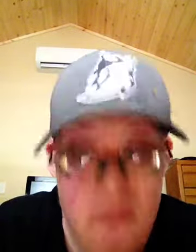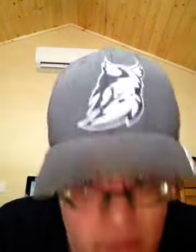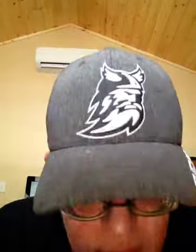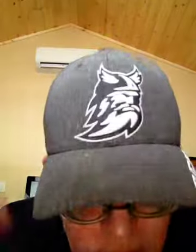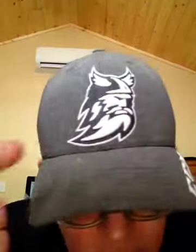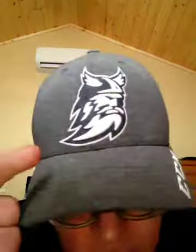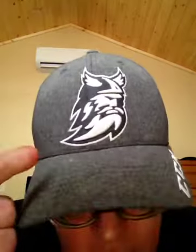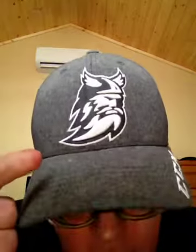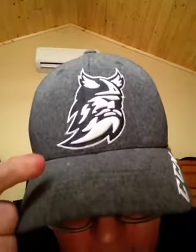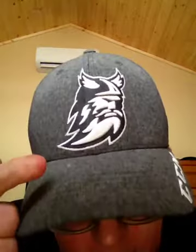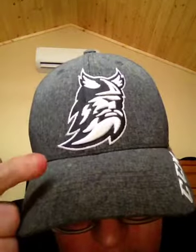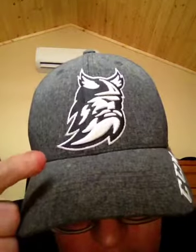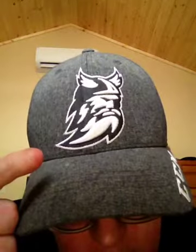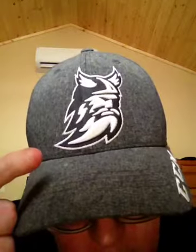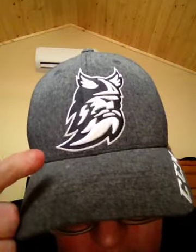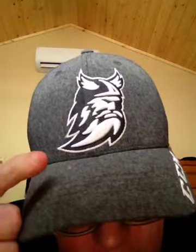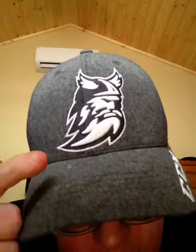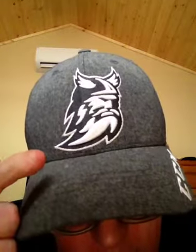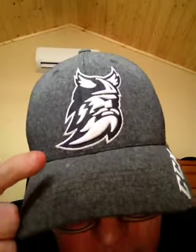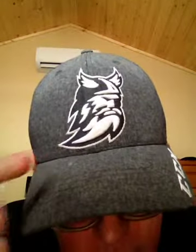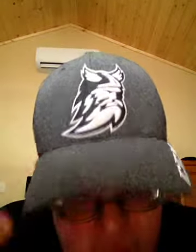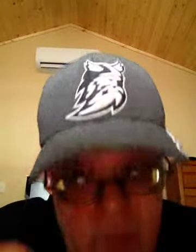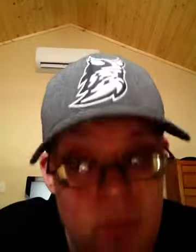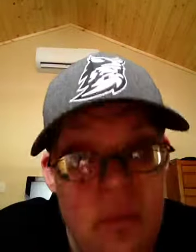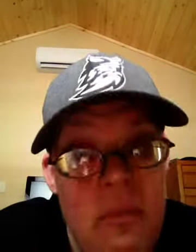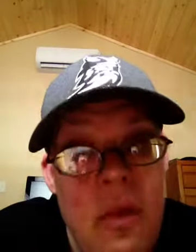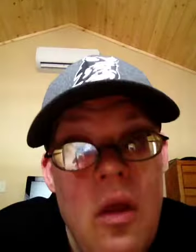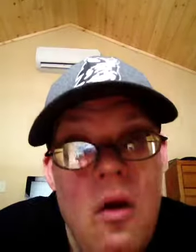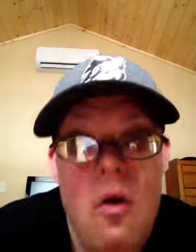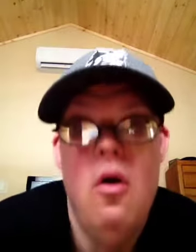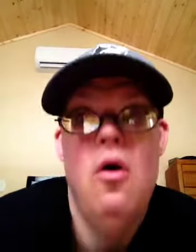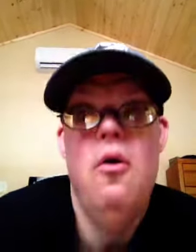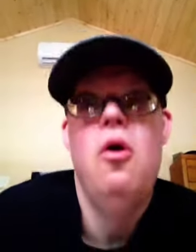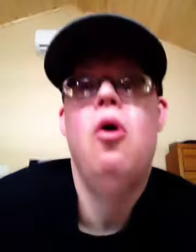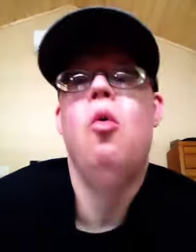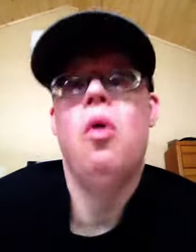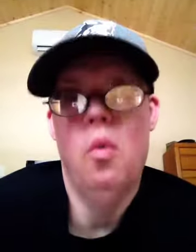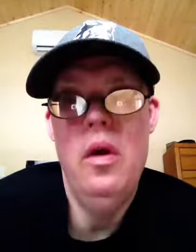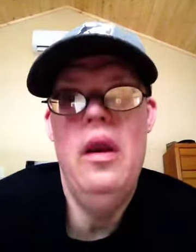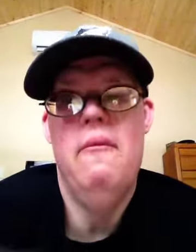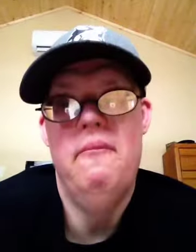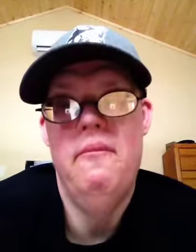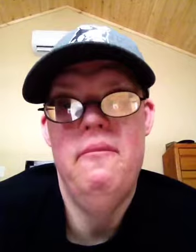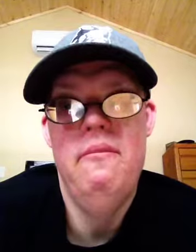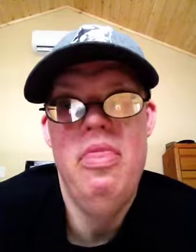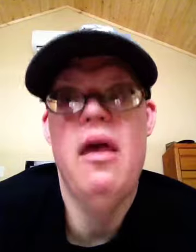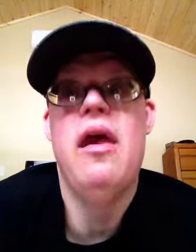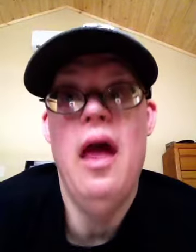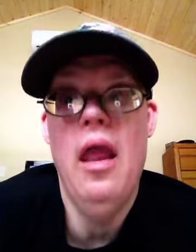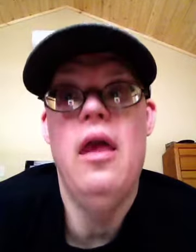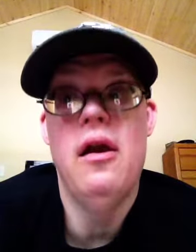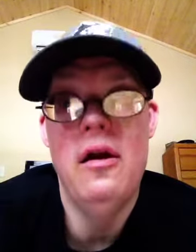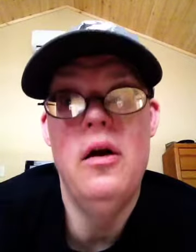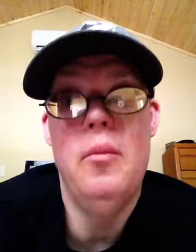This team right here, will win the Kelly Cup.